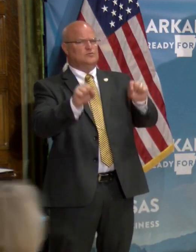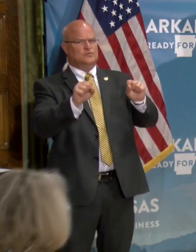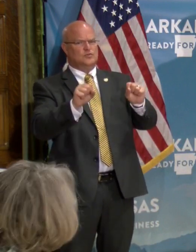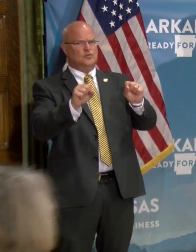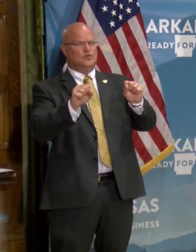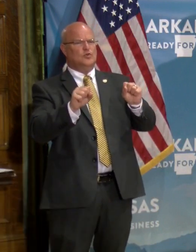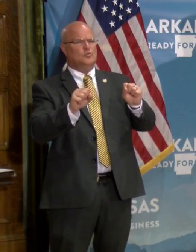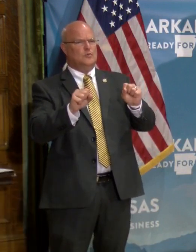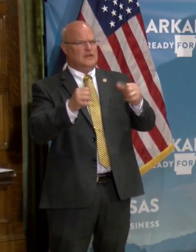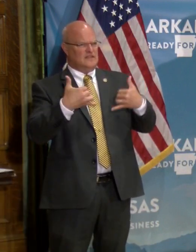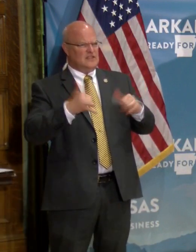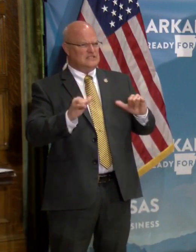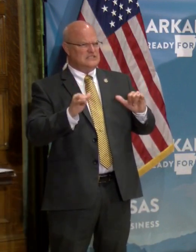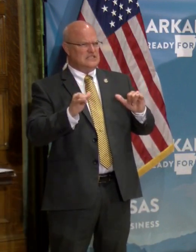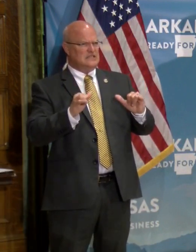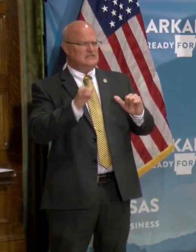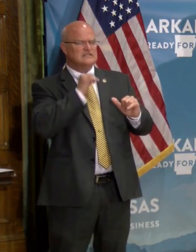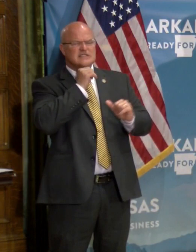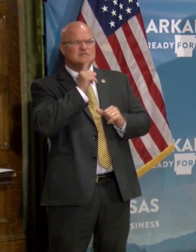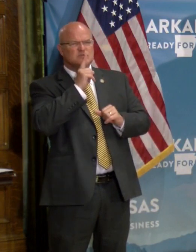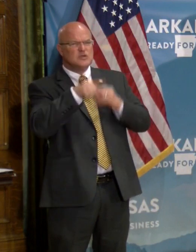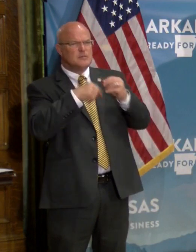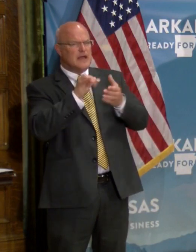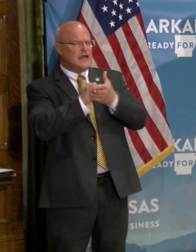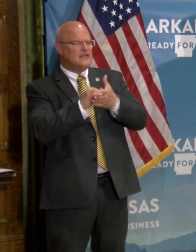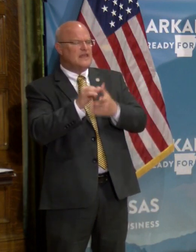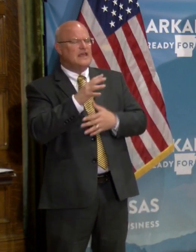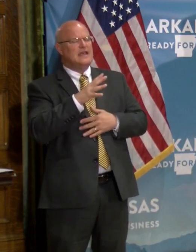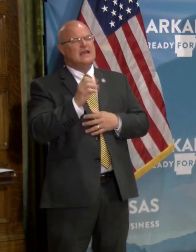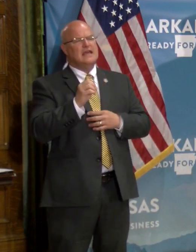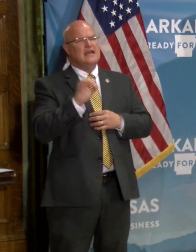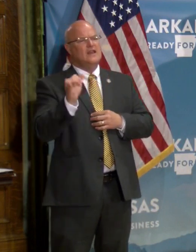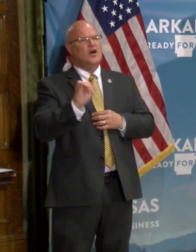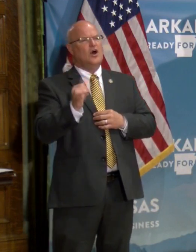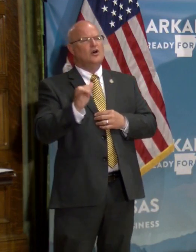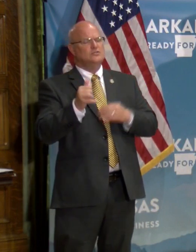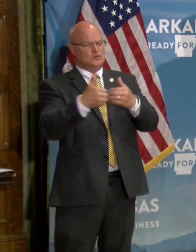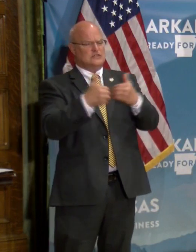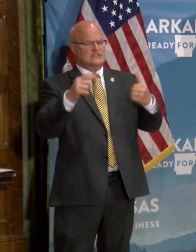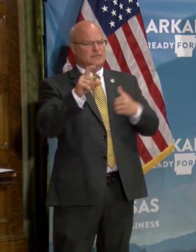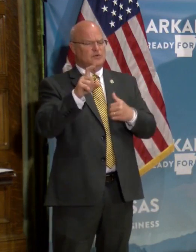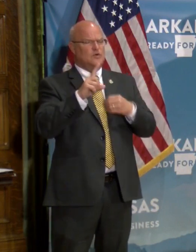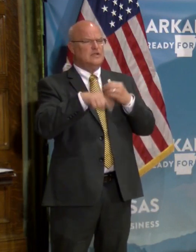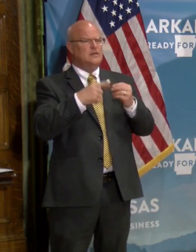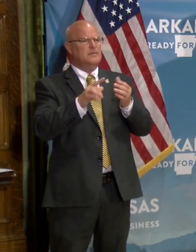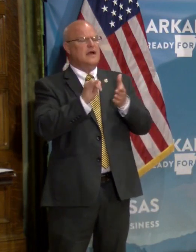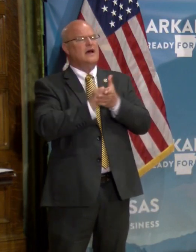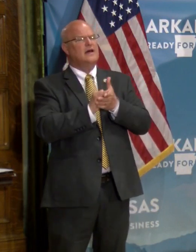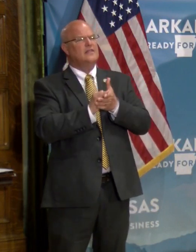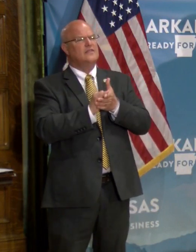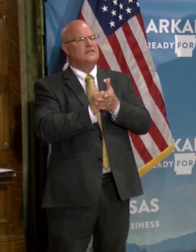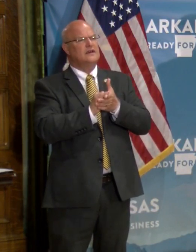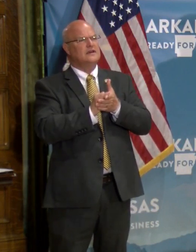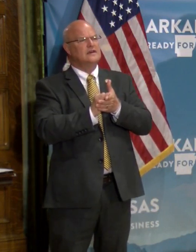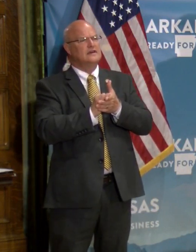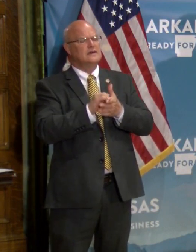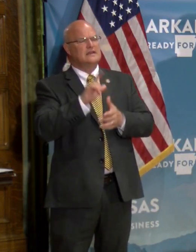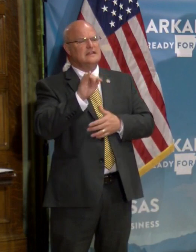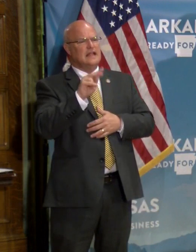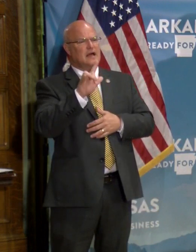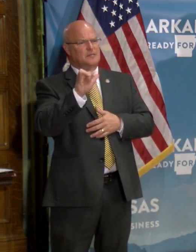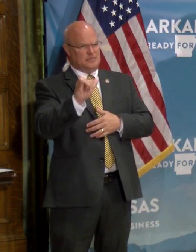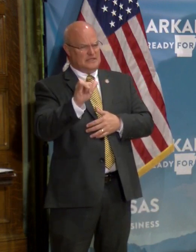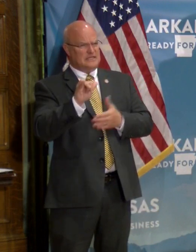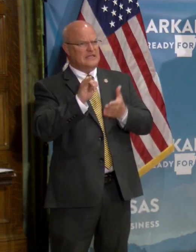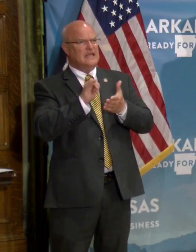Uh, if there's still some, some uncertainty about that. And also, I a separate question on the, uh, the liability protections